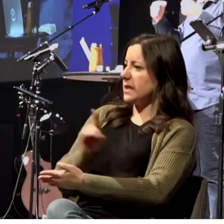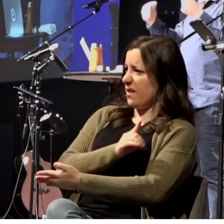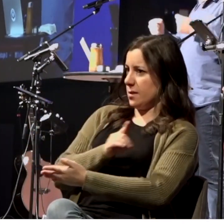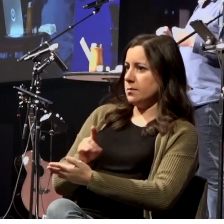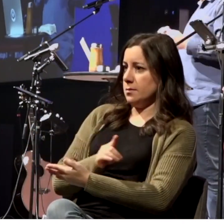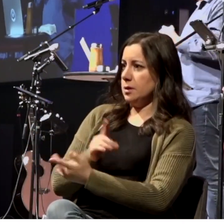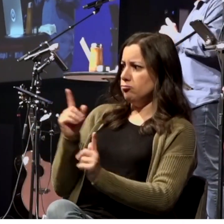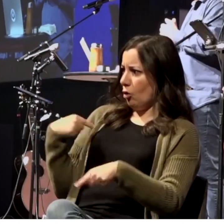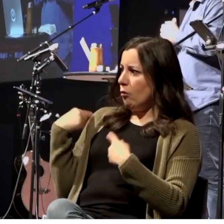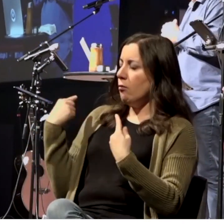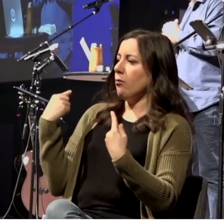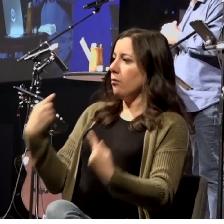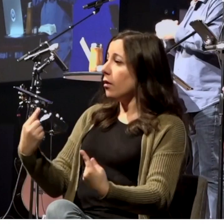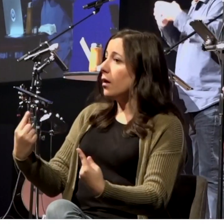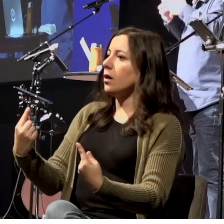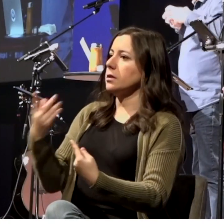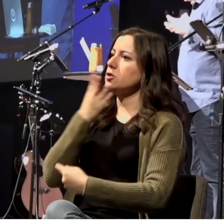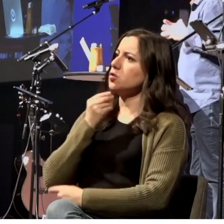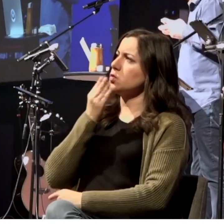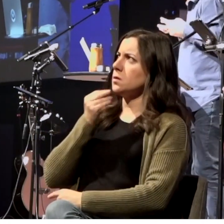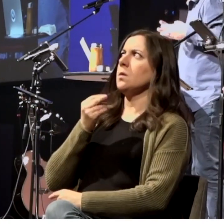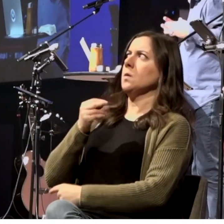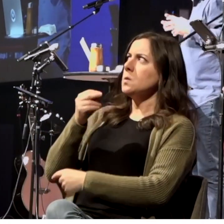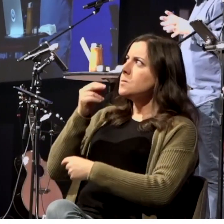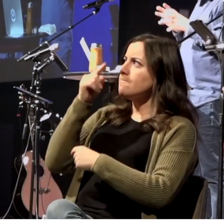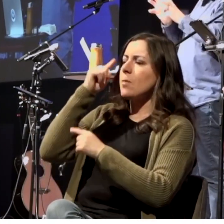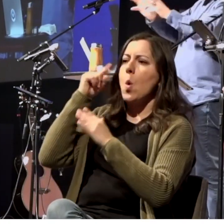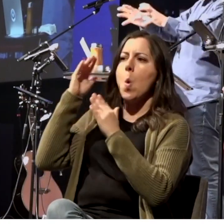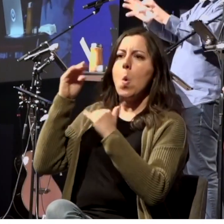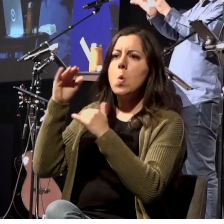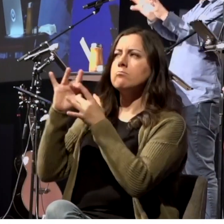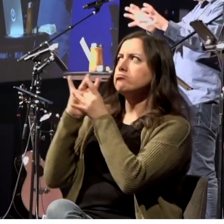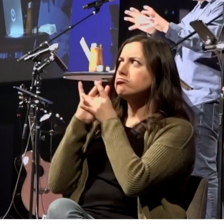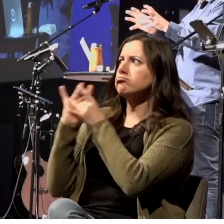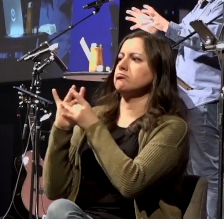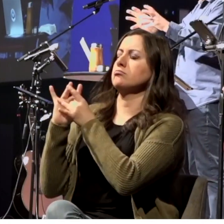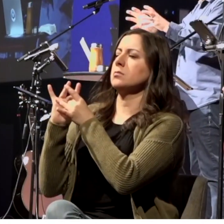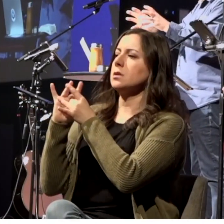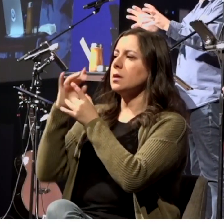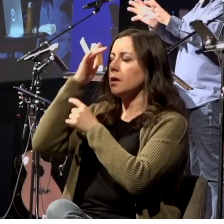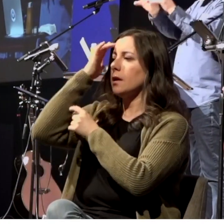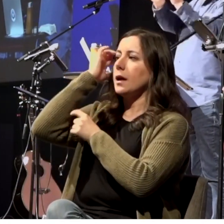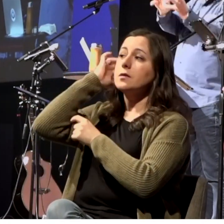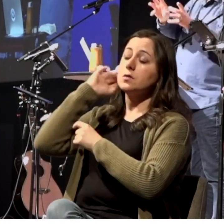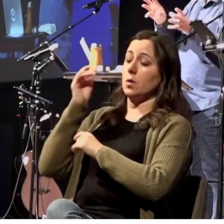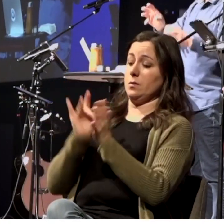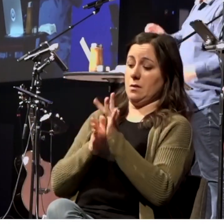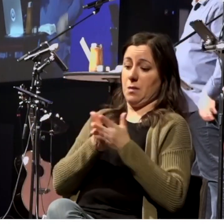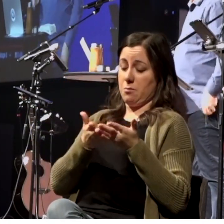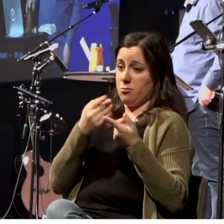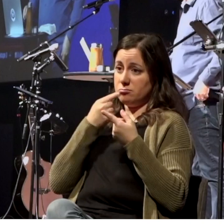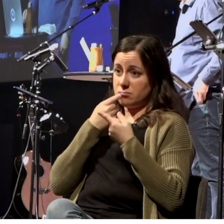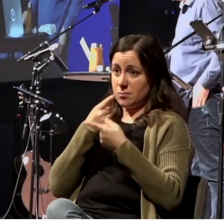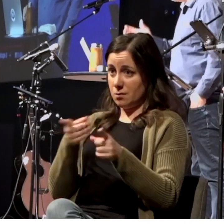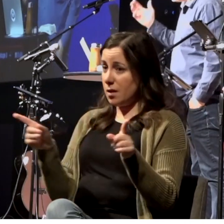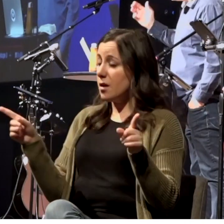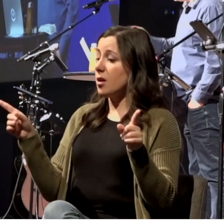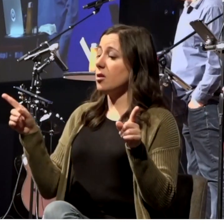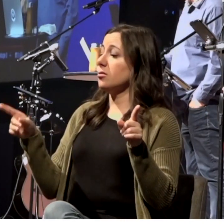held by the Jews. And so when the gospel of Christ was first proclaimed, the Jews had priority. Bible tells